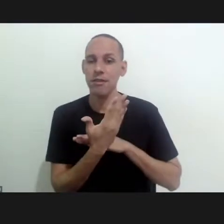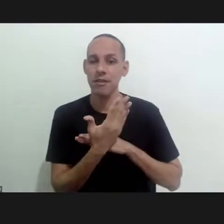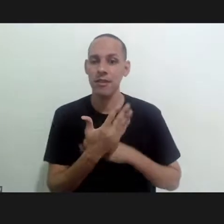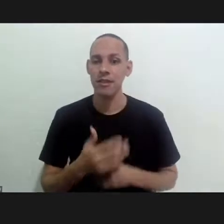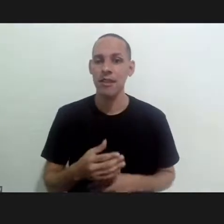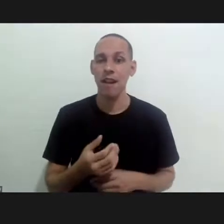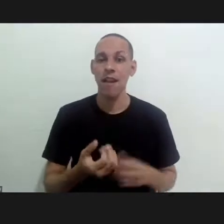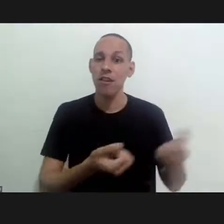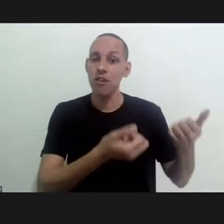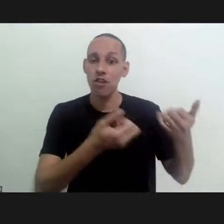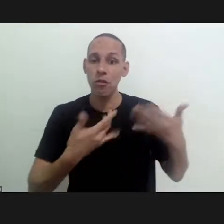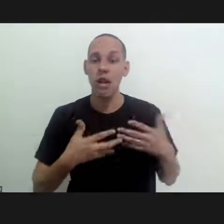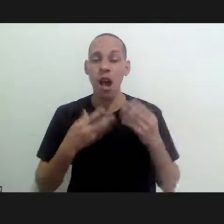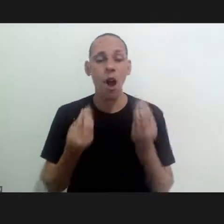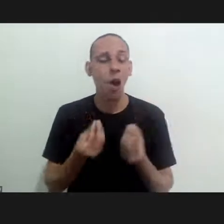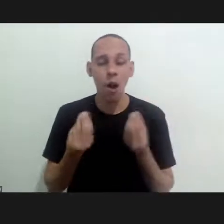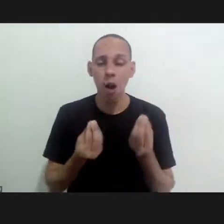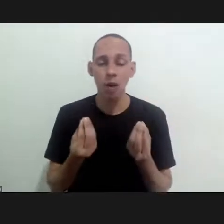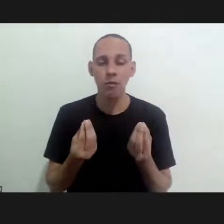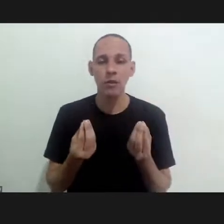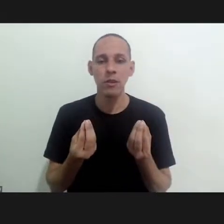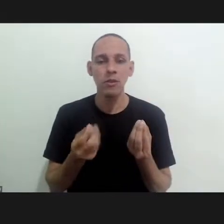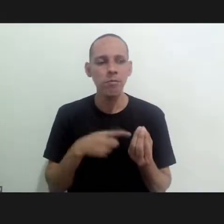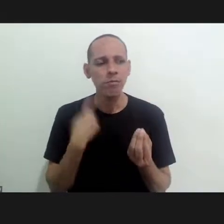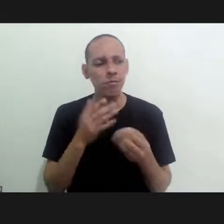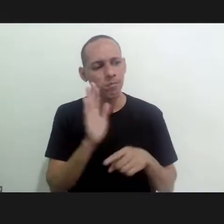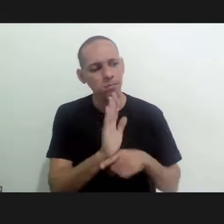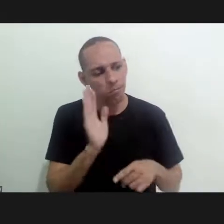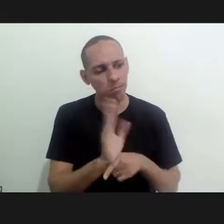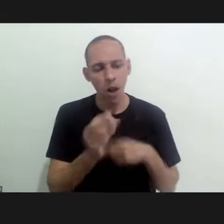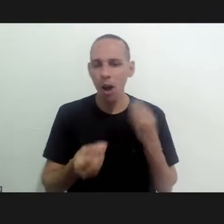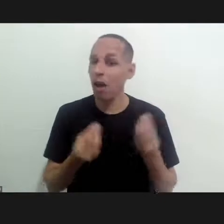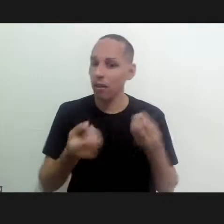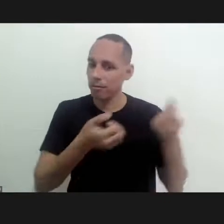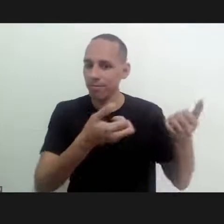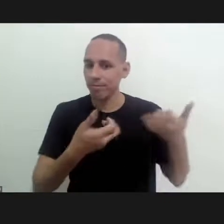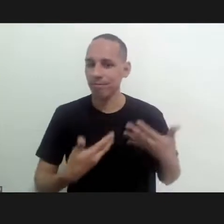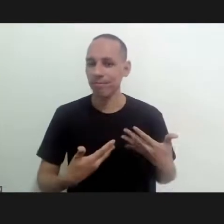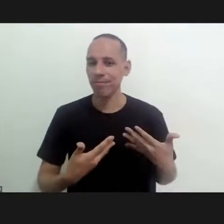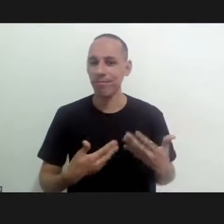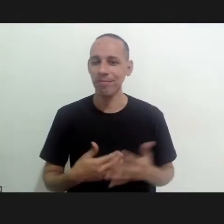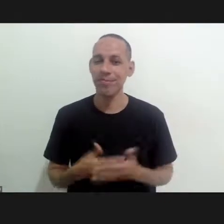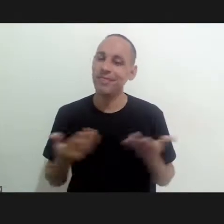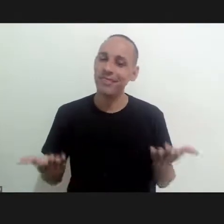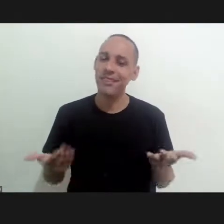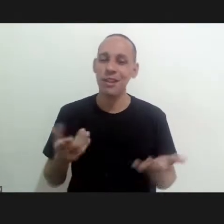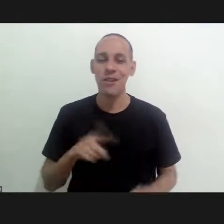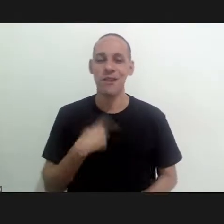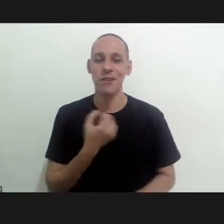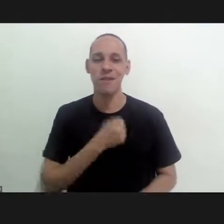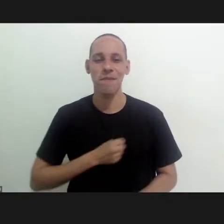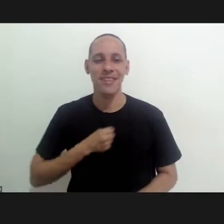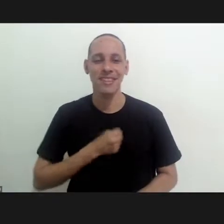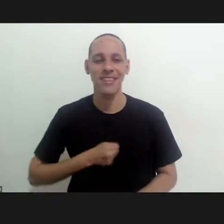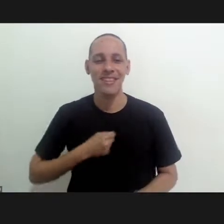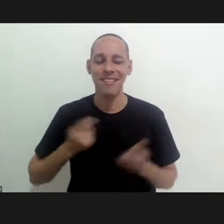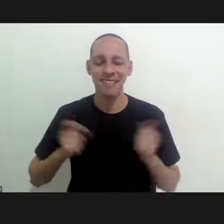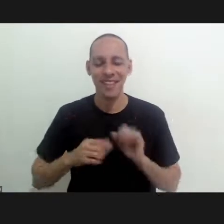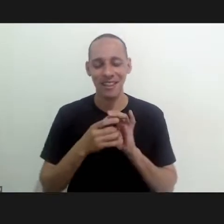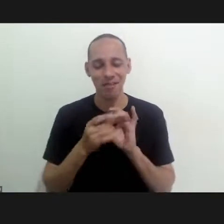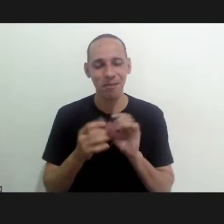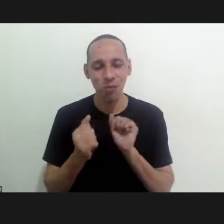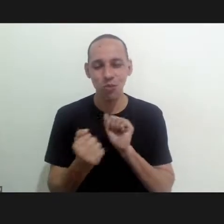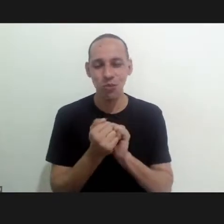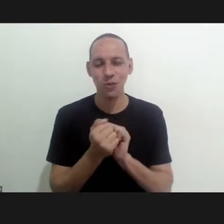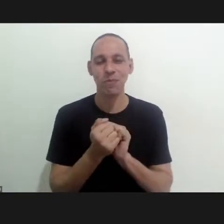them to help us and to tell us how we can help so it is a great pleasure for us to